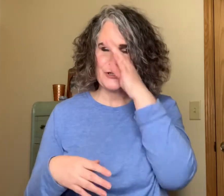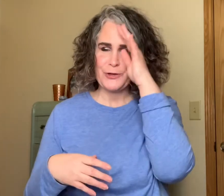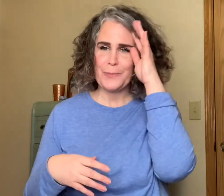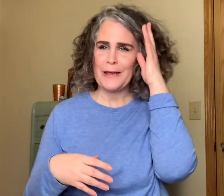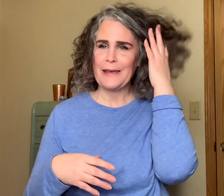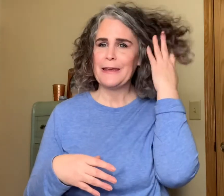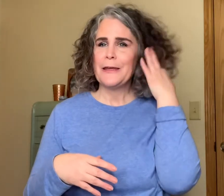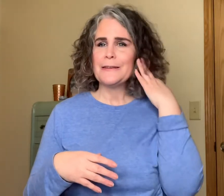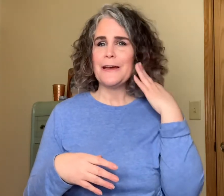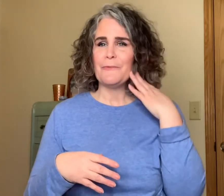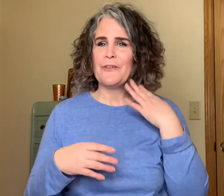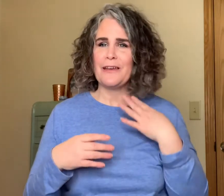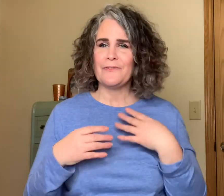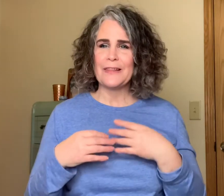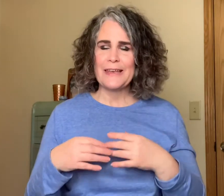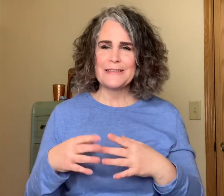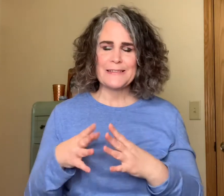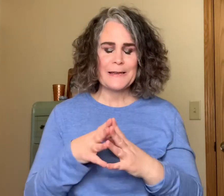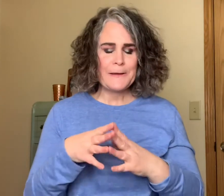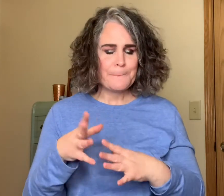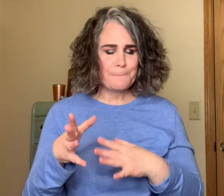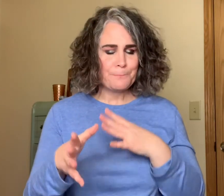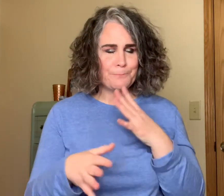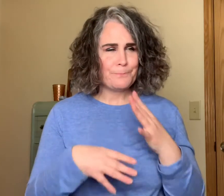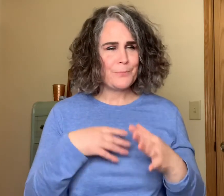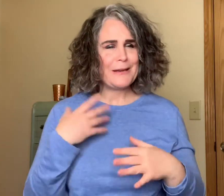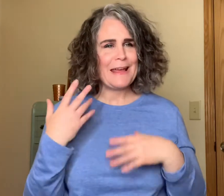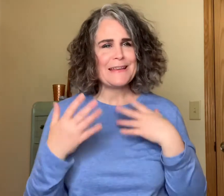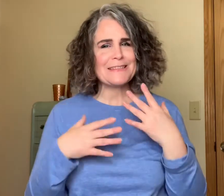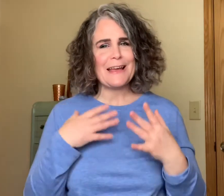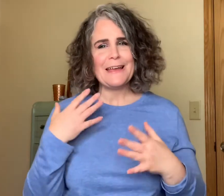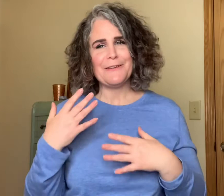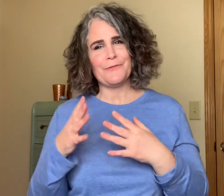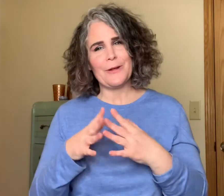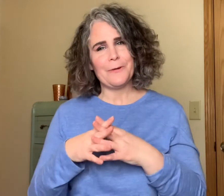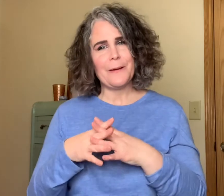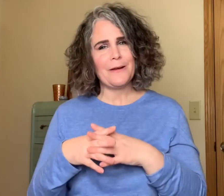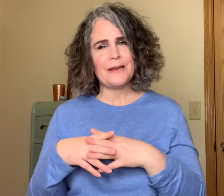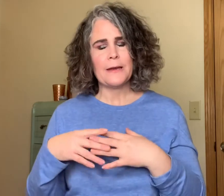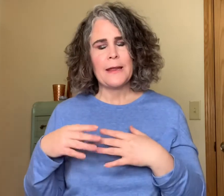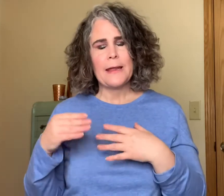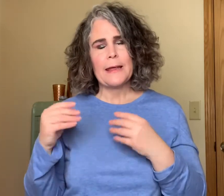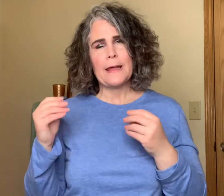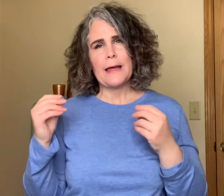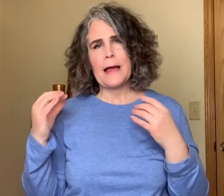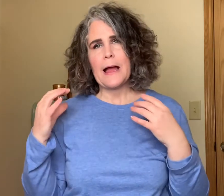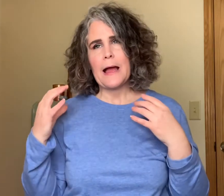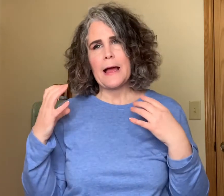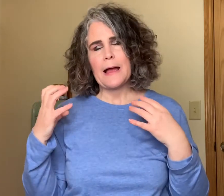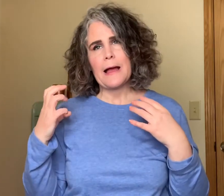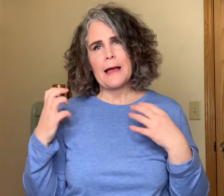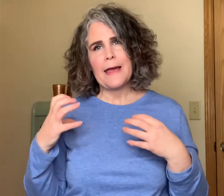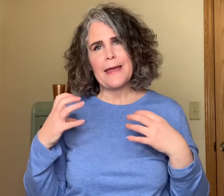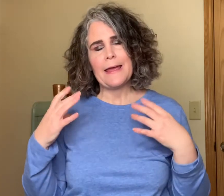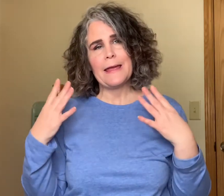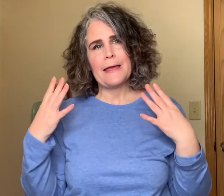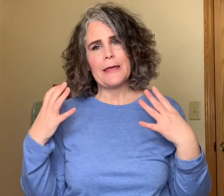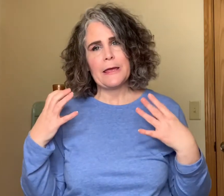my top five list but as I have read about it I am